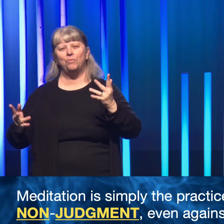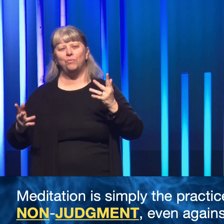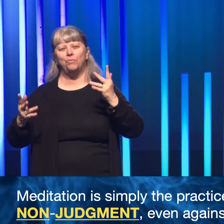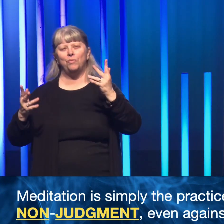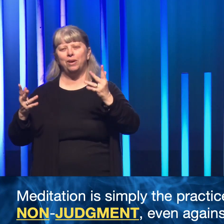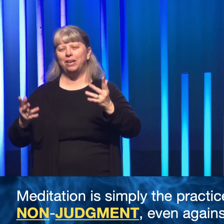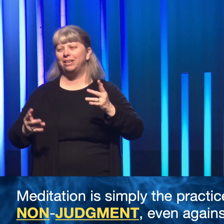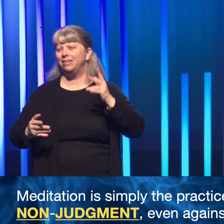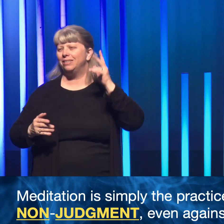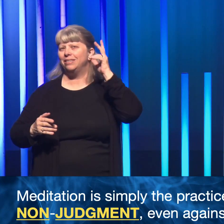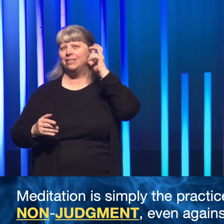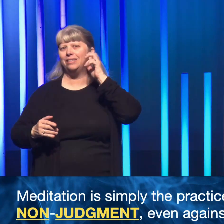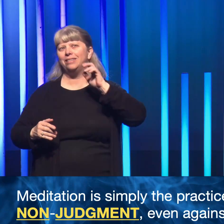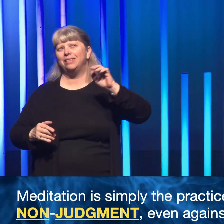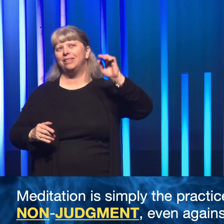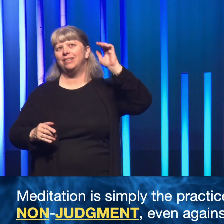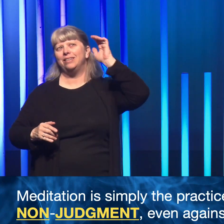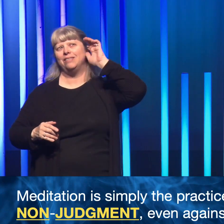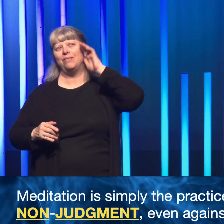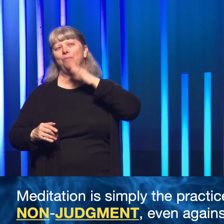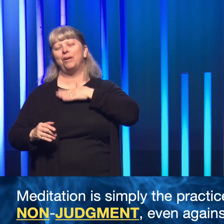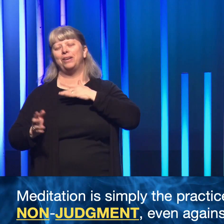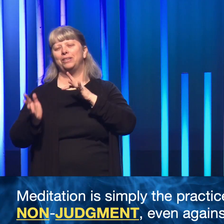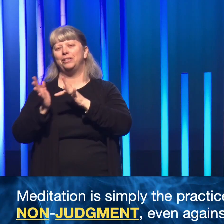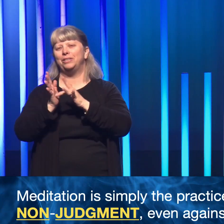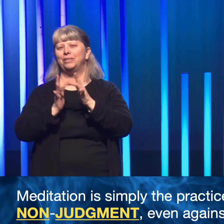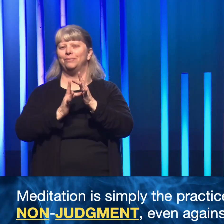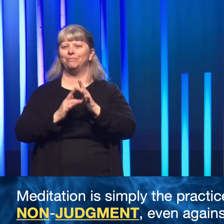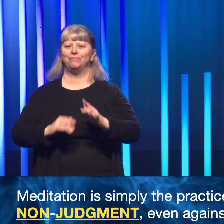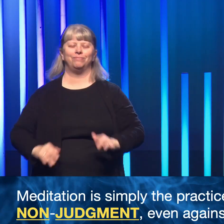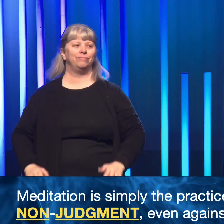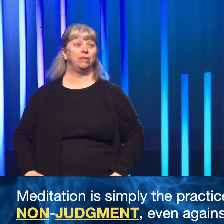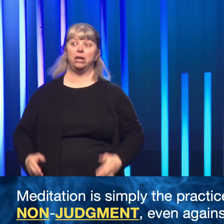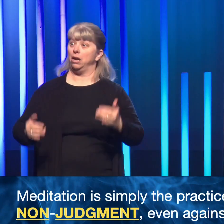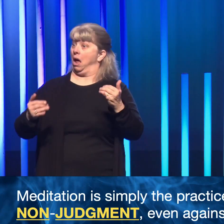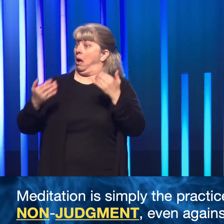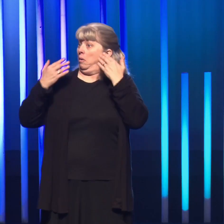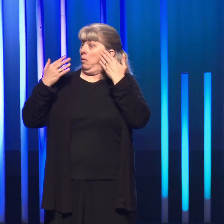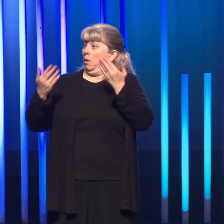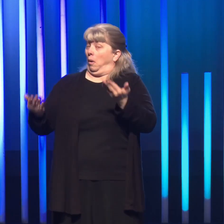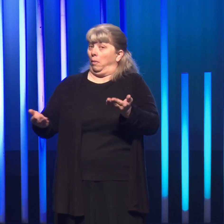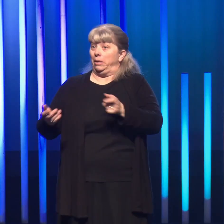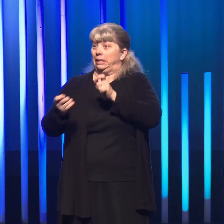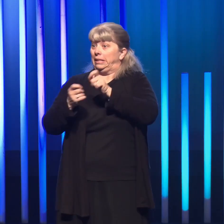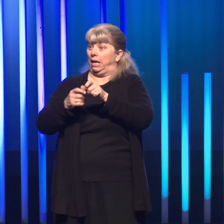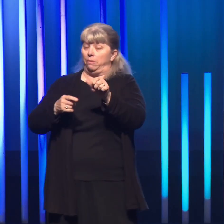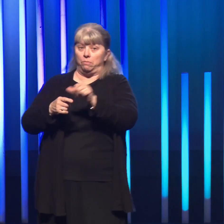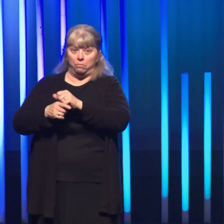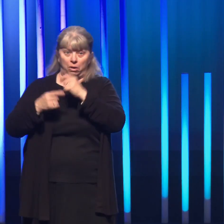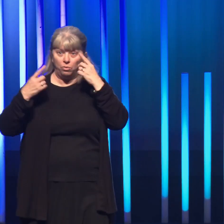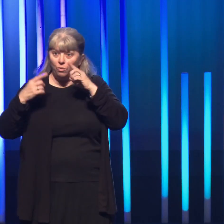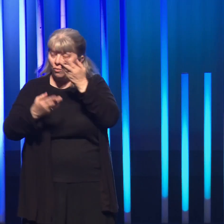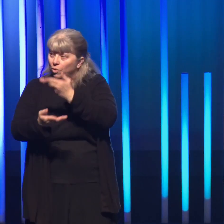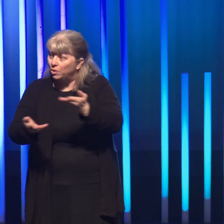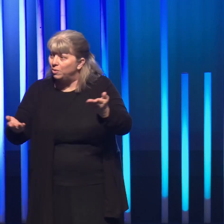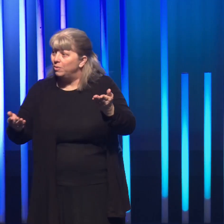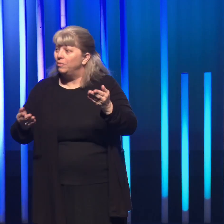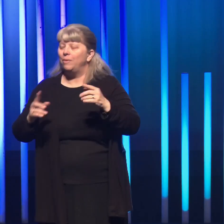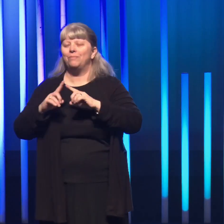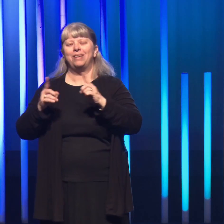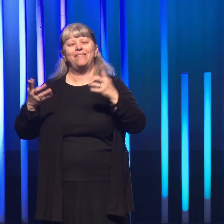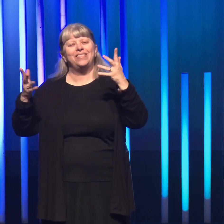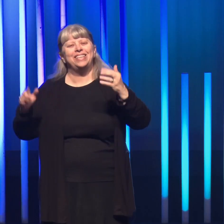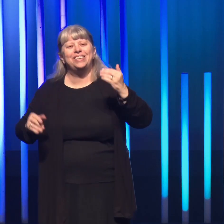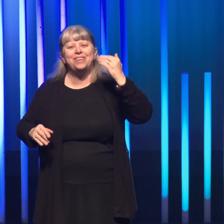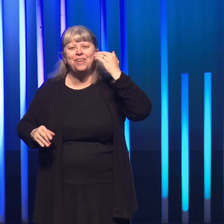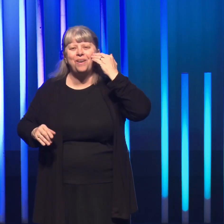listen and hear from my Jesus. Now, I don't know if this exact practice would work for you, but I